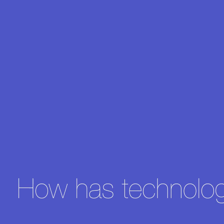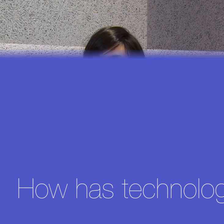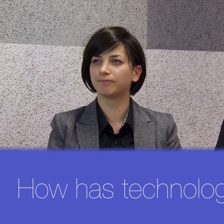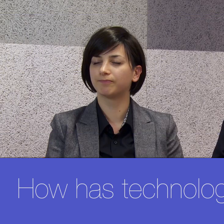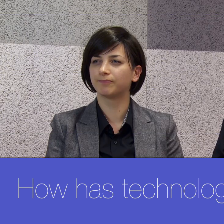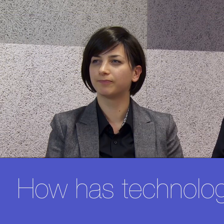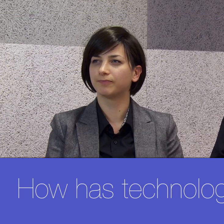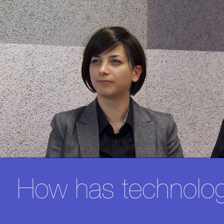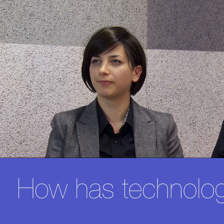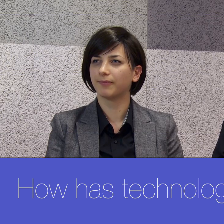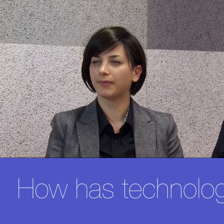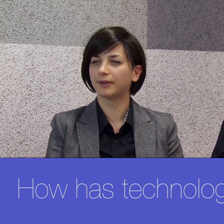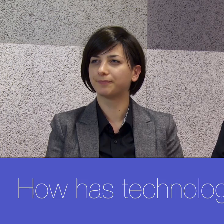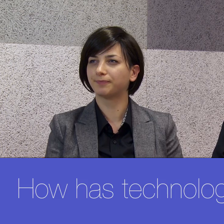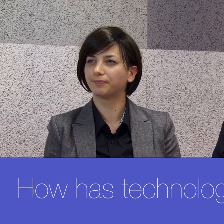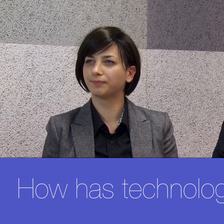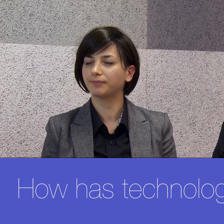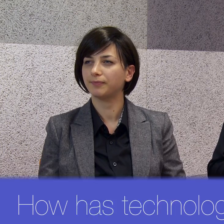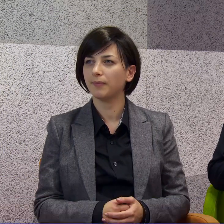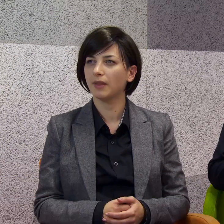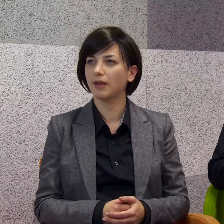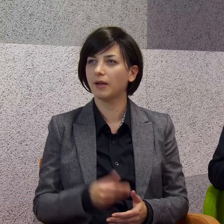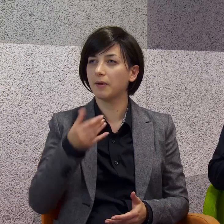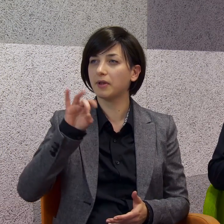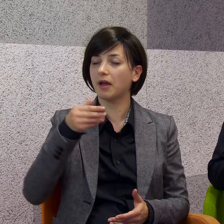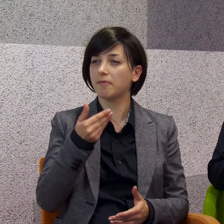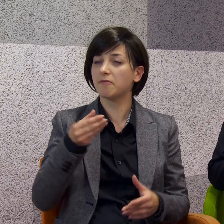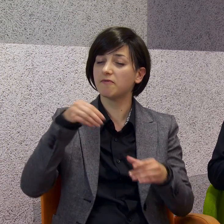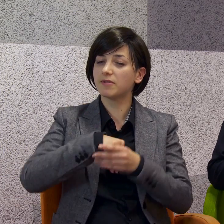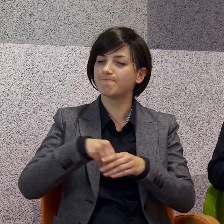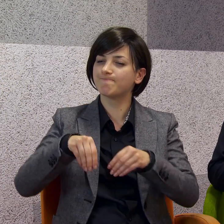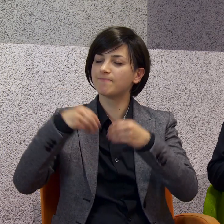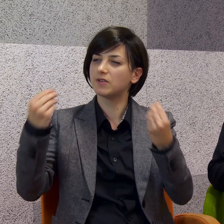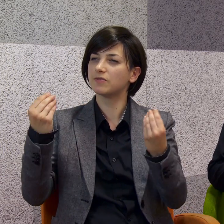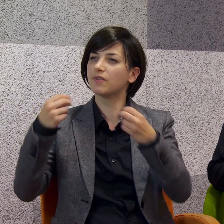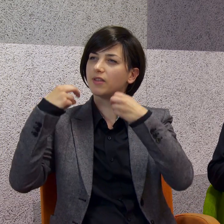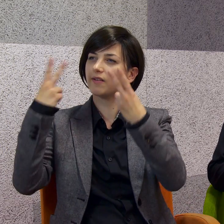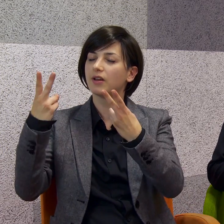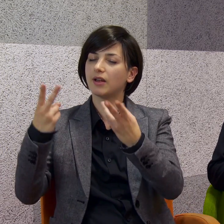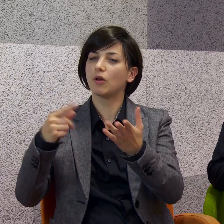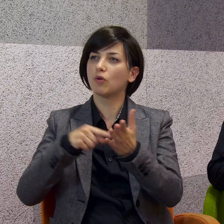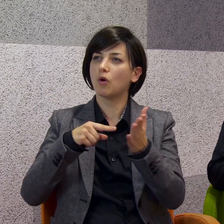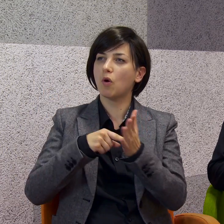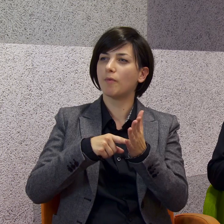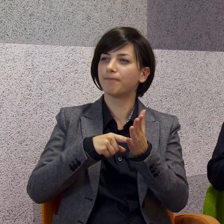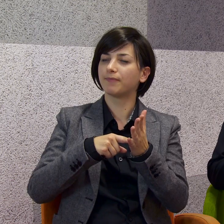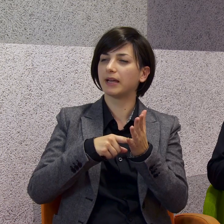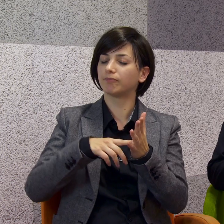The biggest challenge for us is to get enough quality data. Because